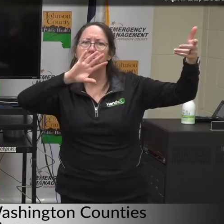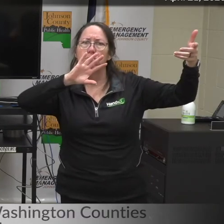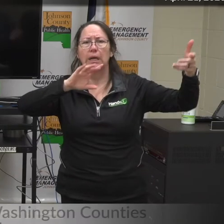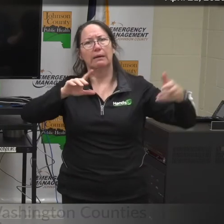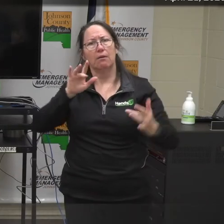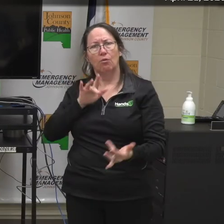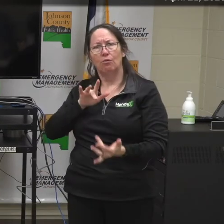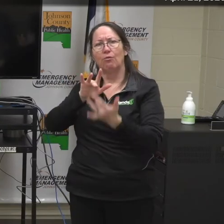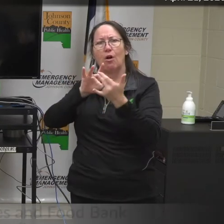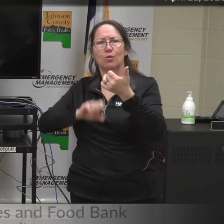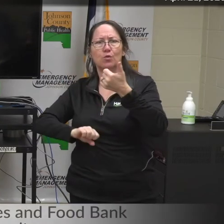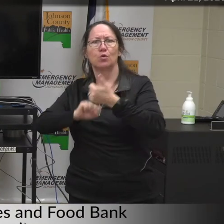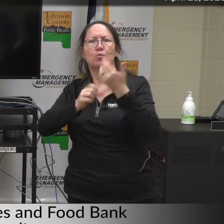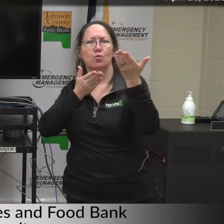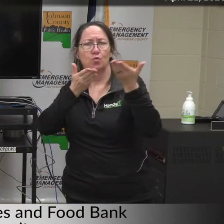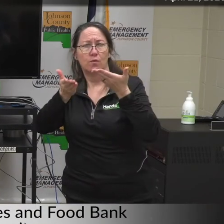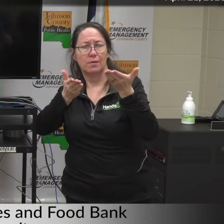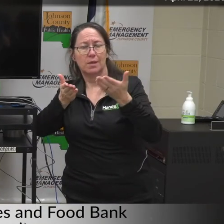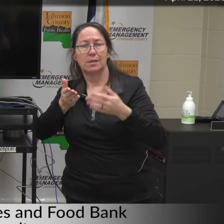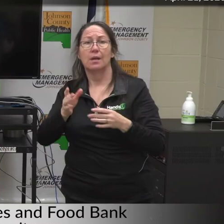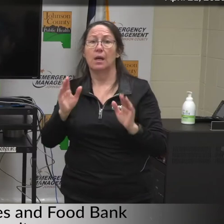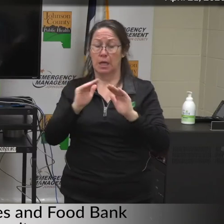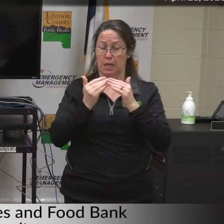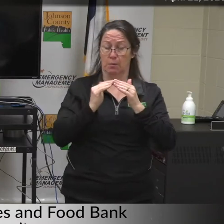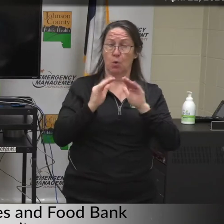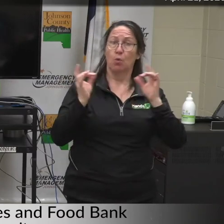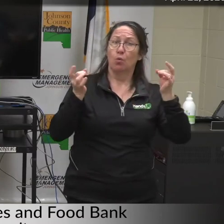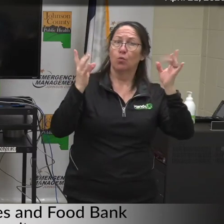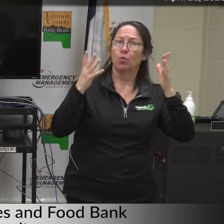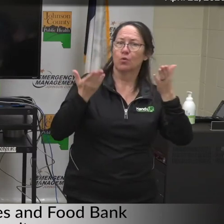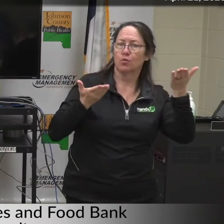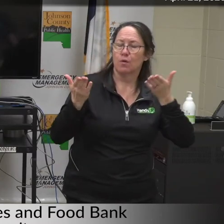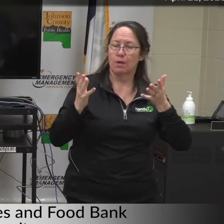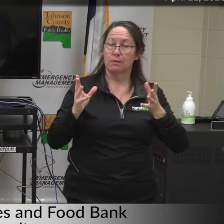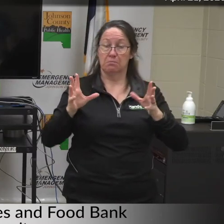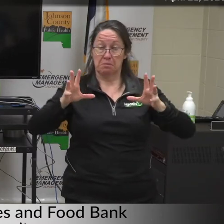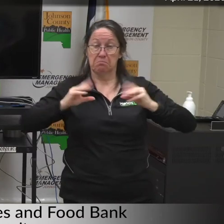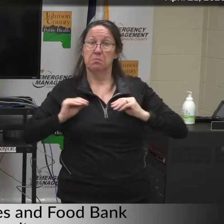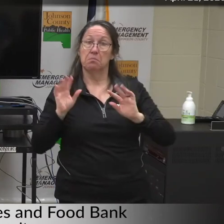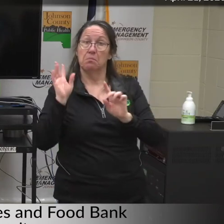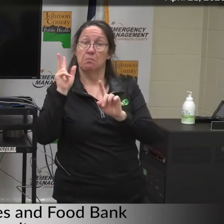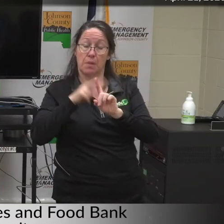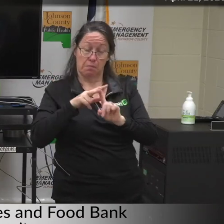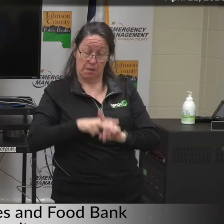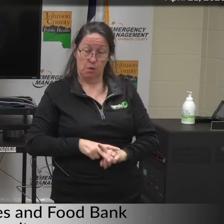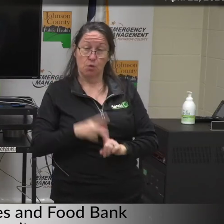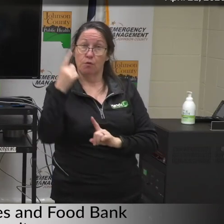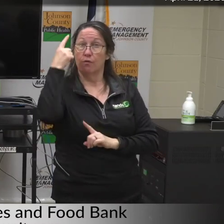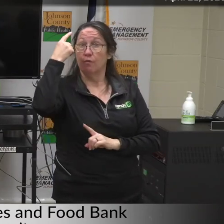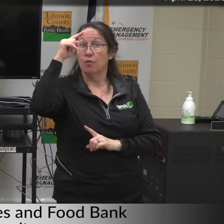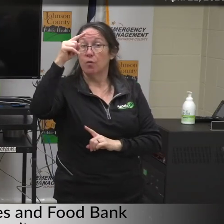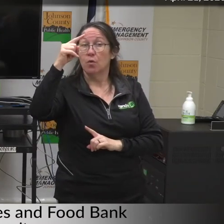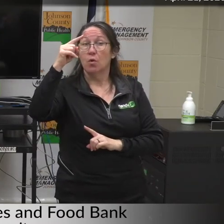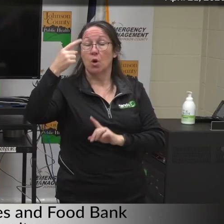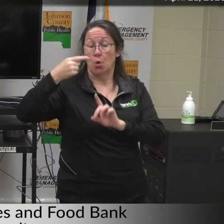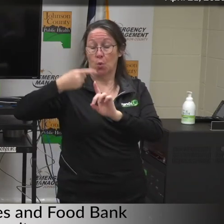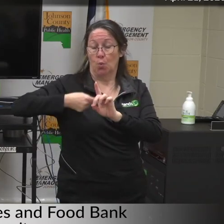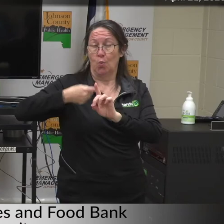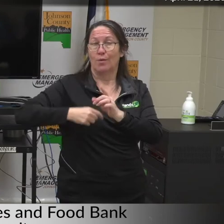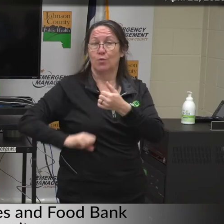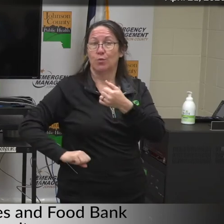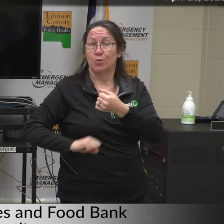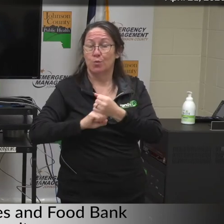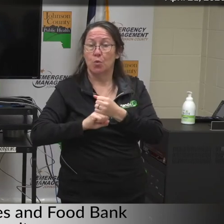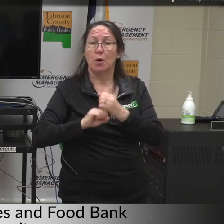crisis. Community crisis services is also accepting applications and services for rental assistance